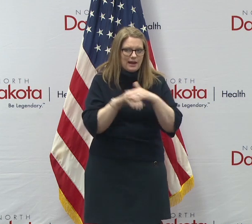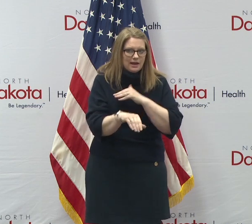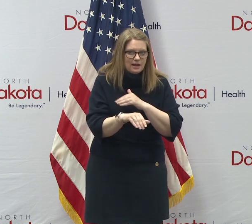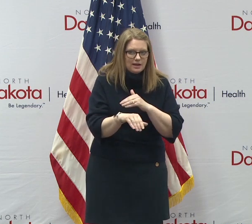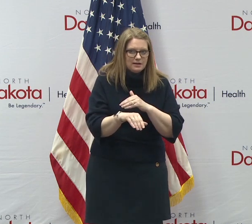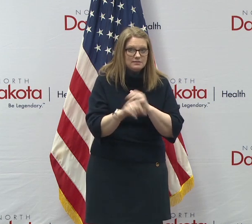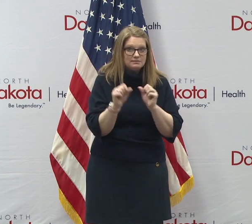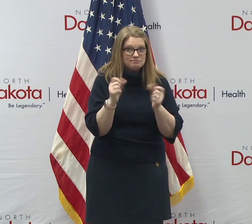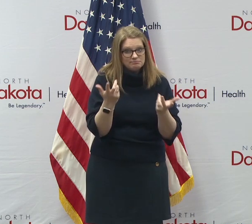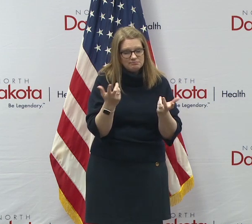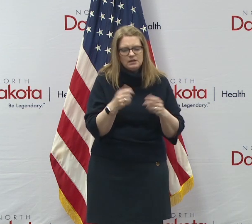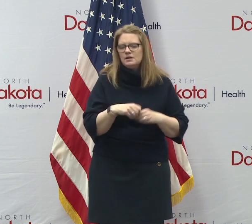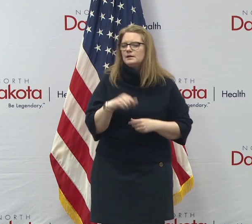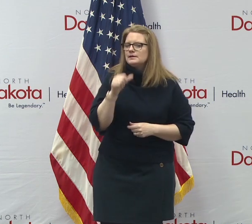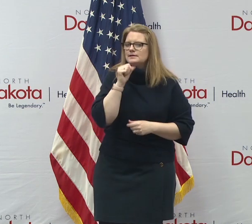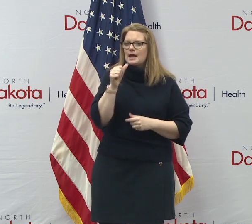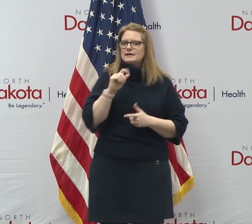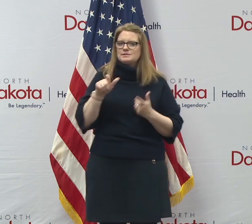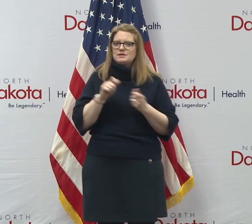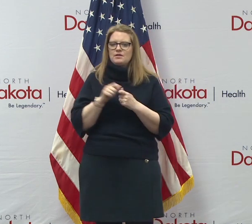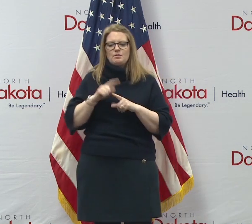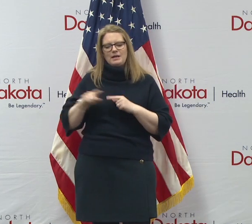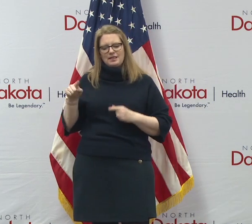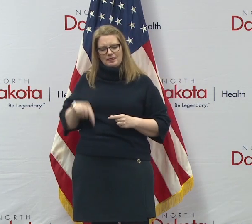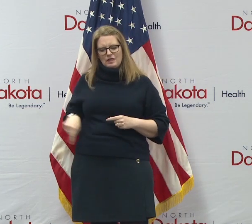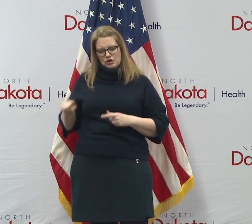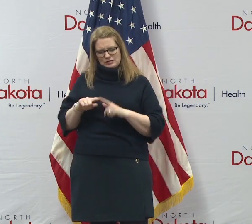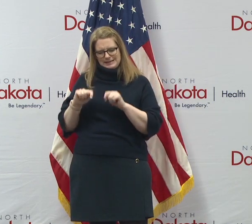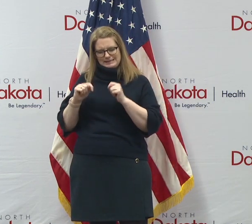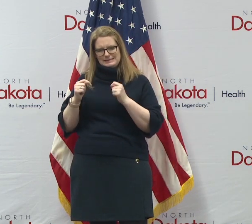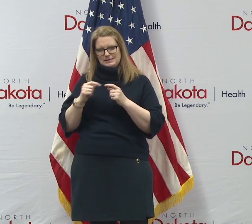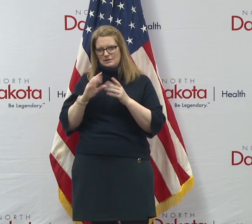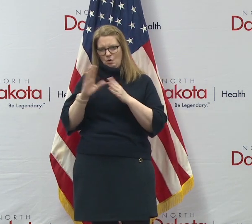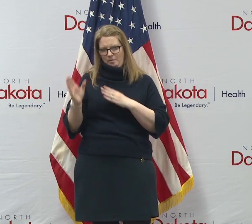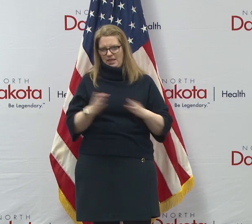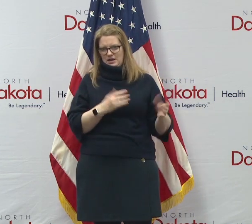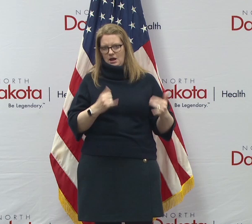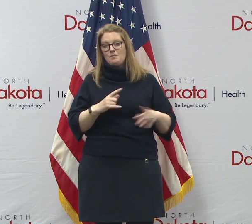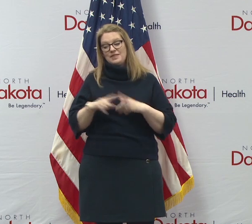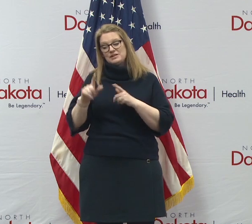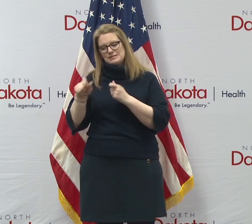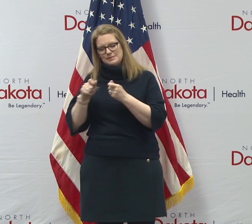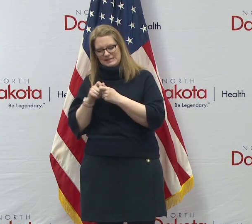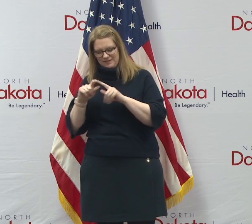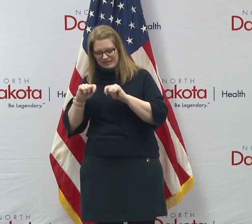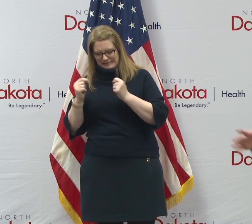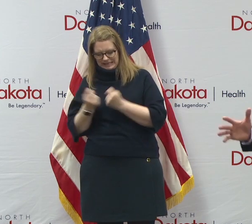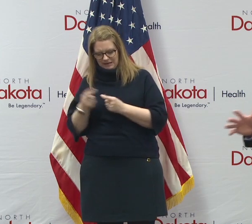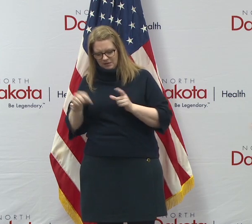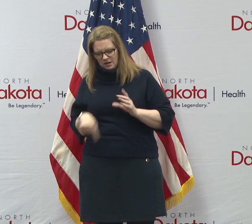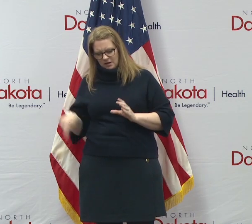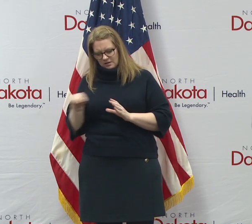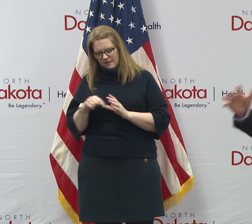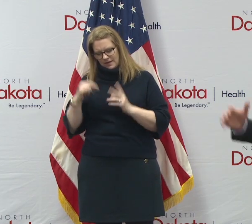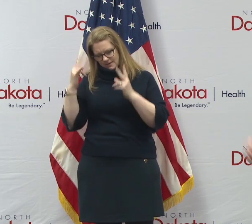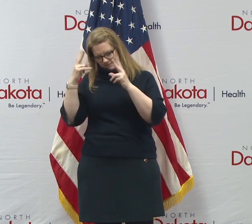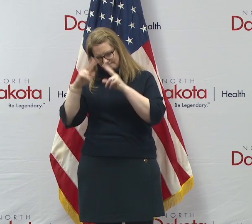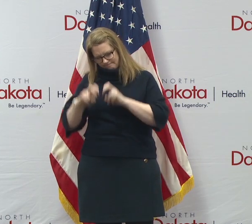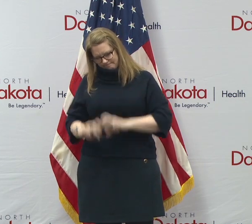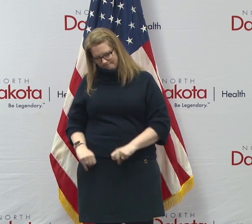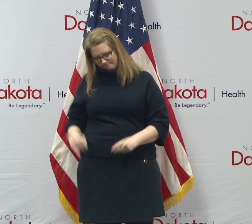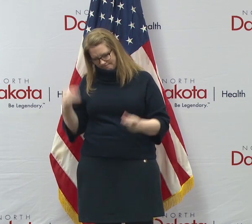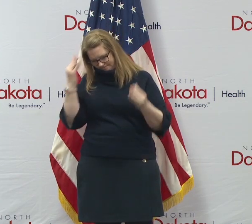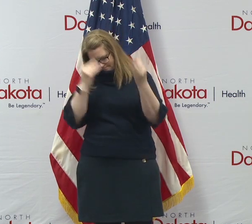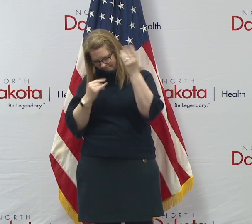built, but there's a team that's, uh, started thinking about that. Uh, and again, just like we're trying to take all the best information